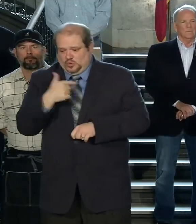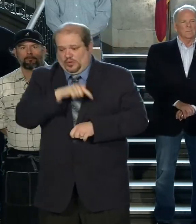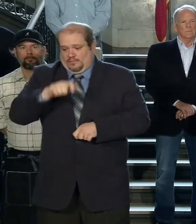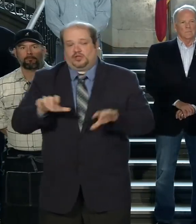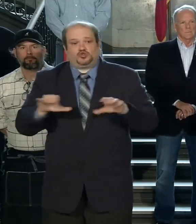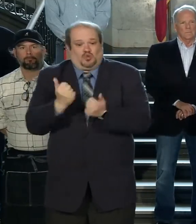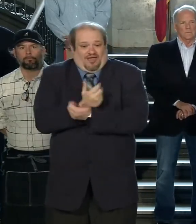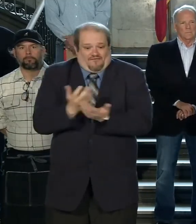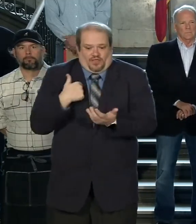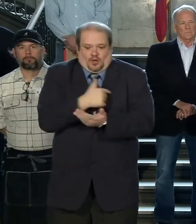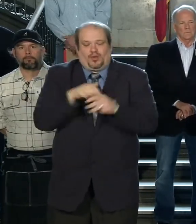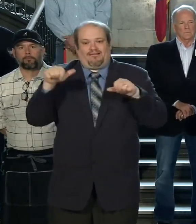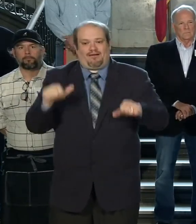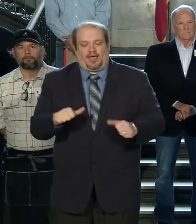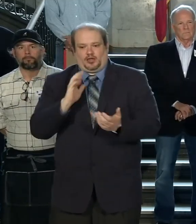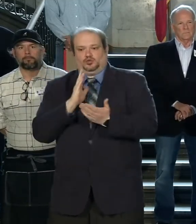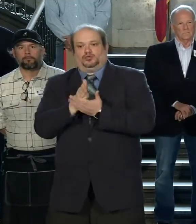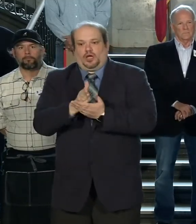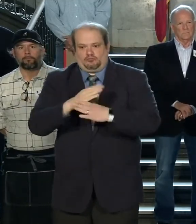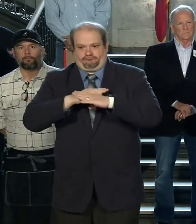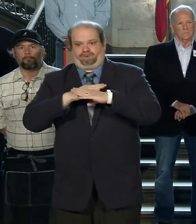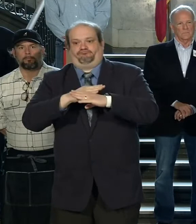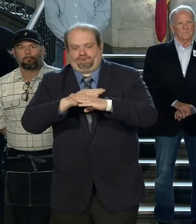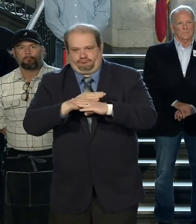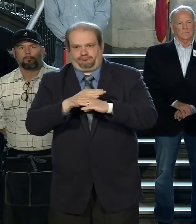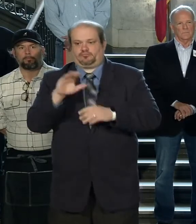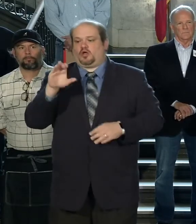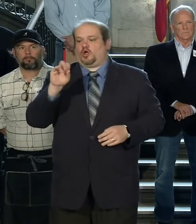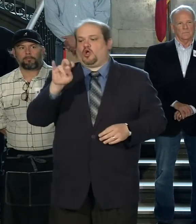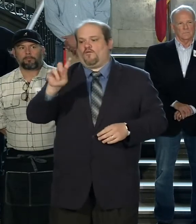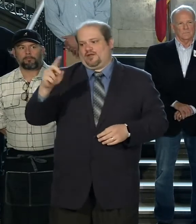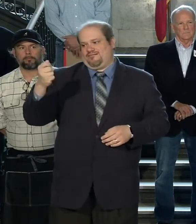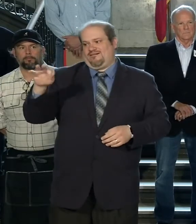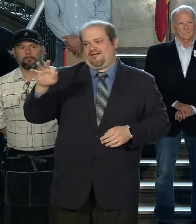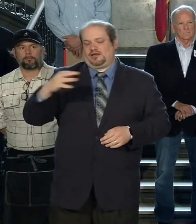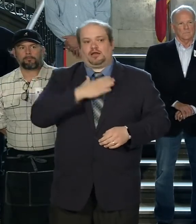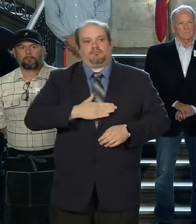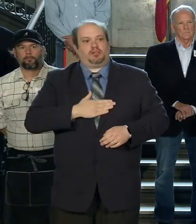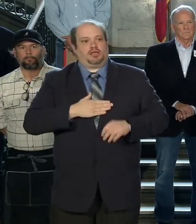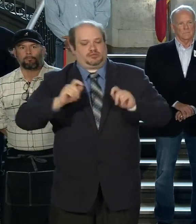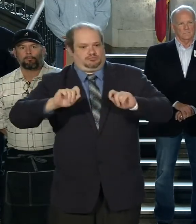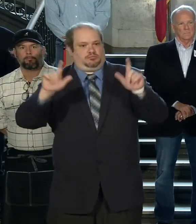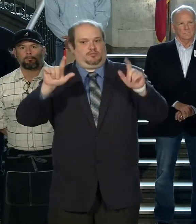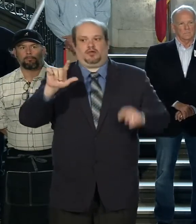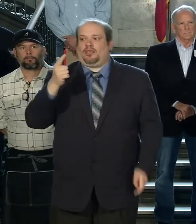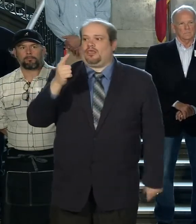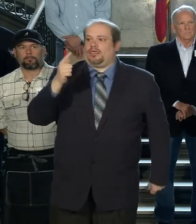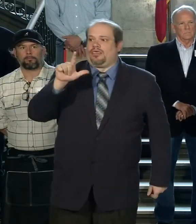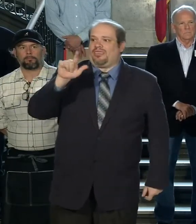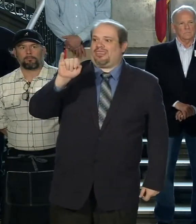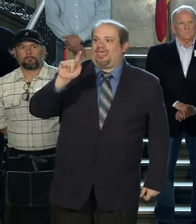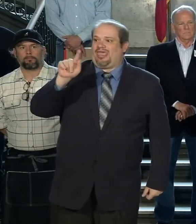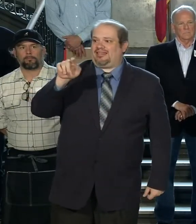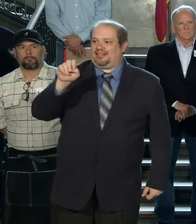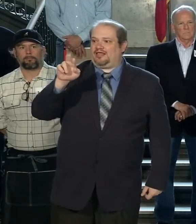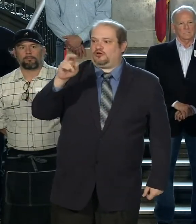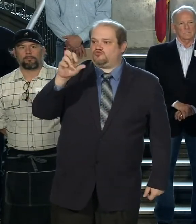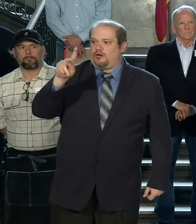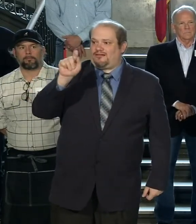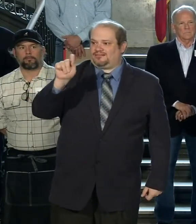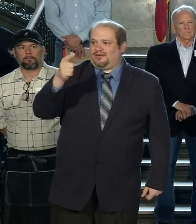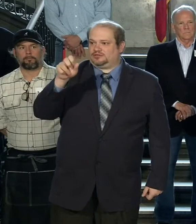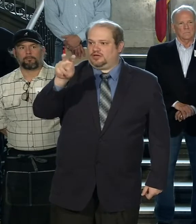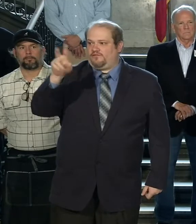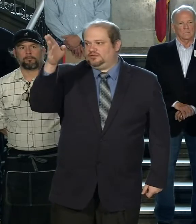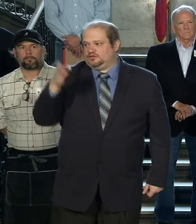power to stop COVID-19. Please visit littlerock.gov forward slash COVID-19